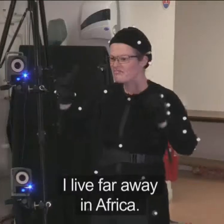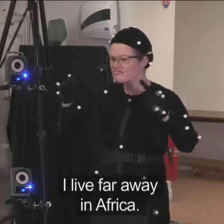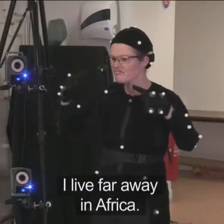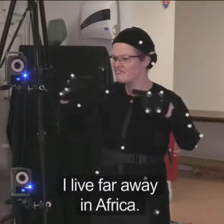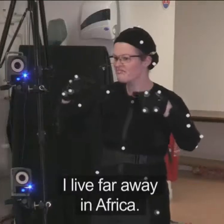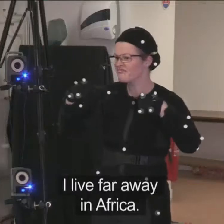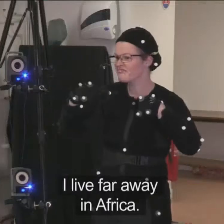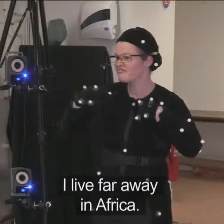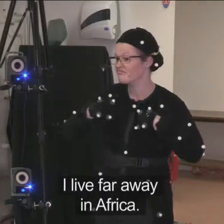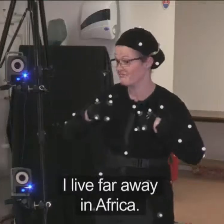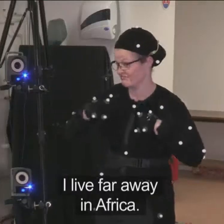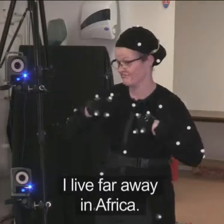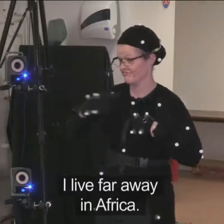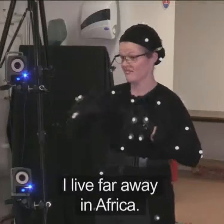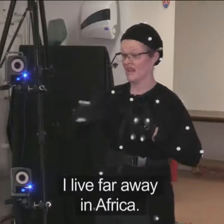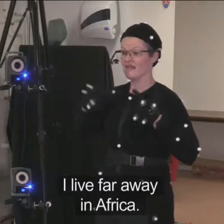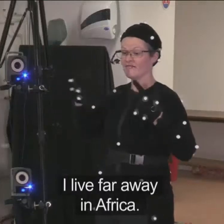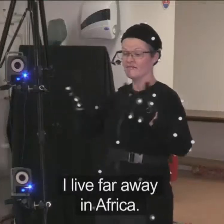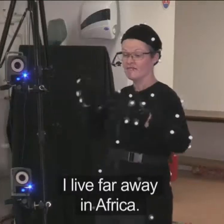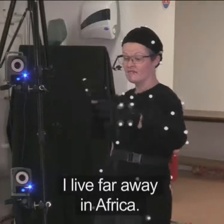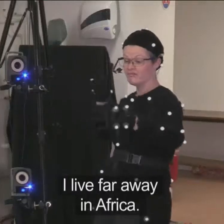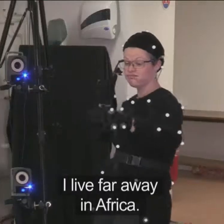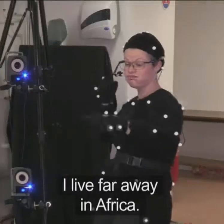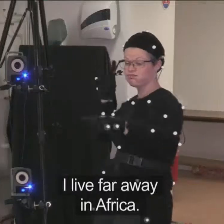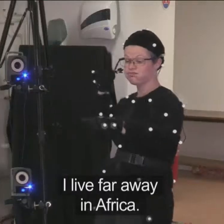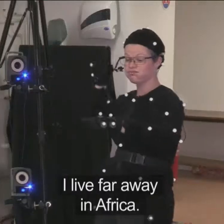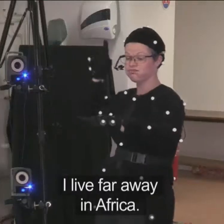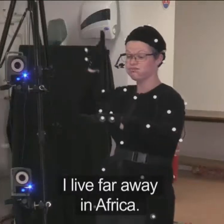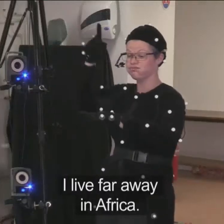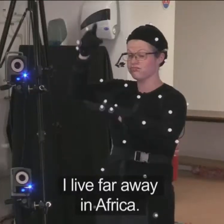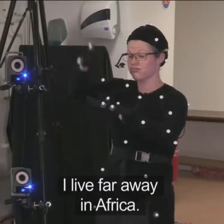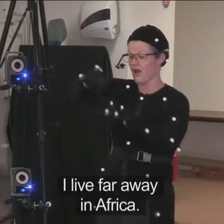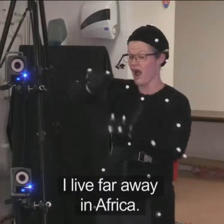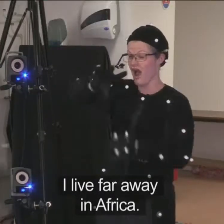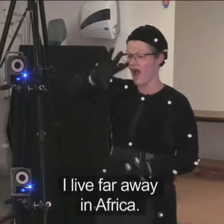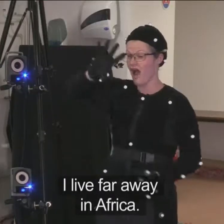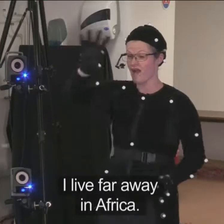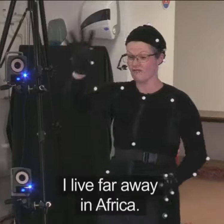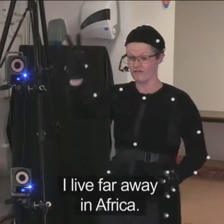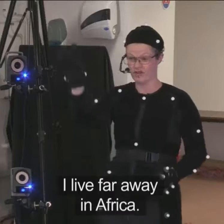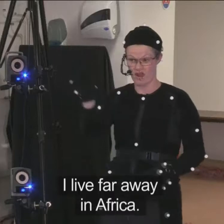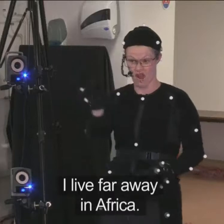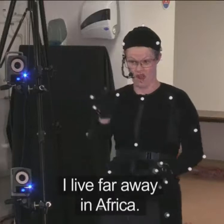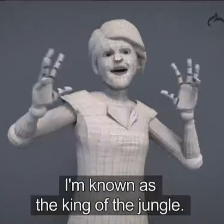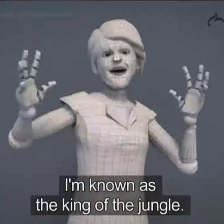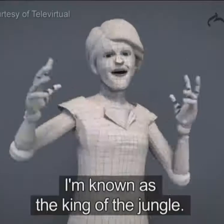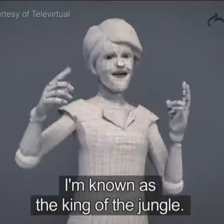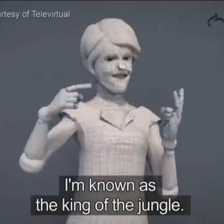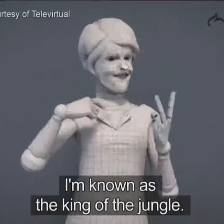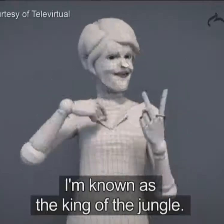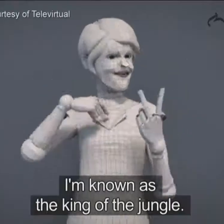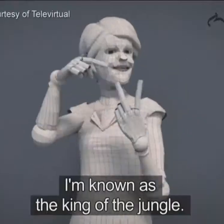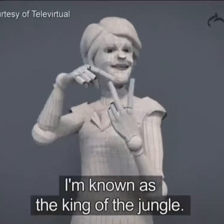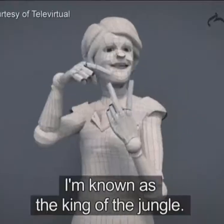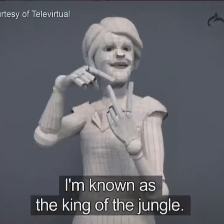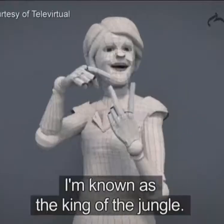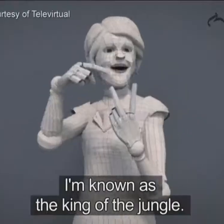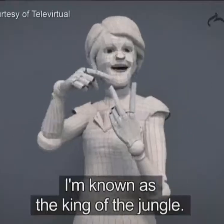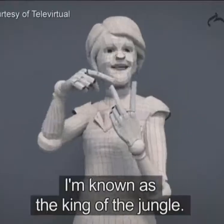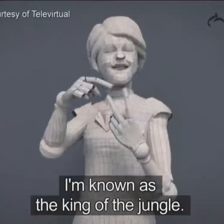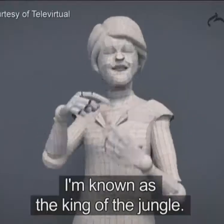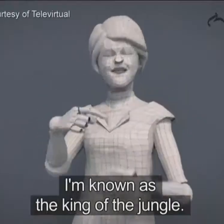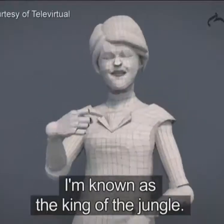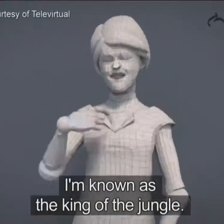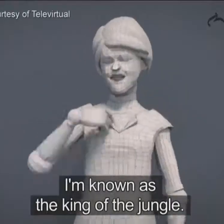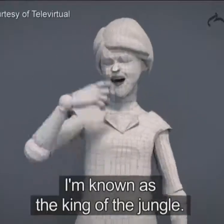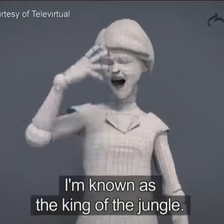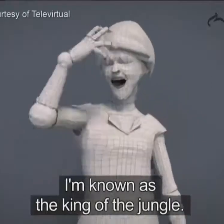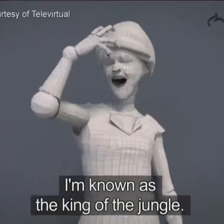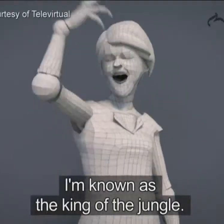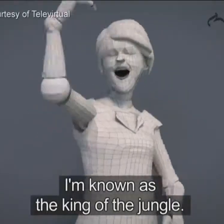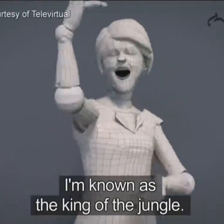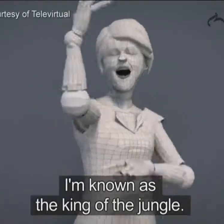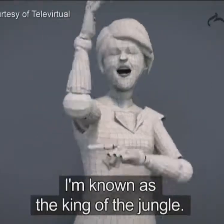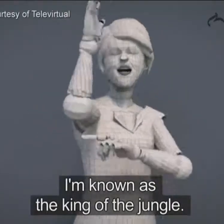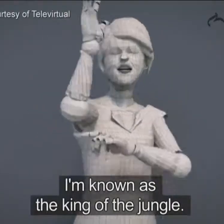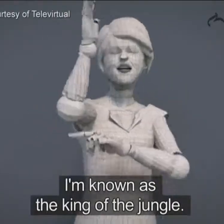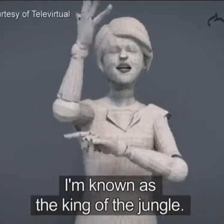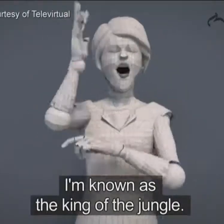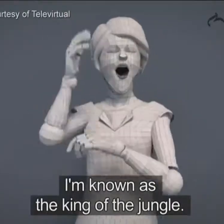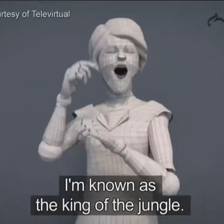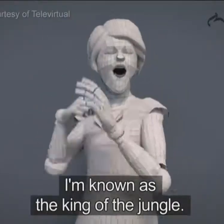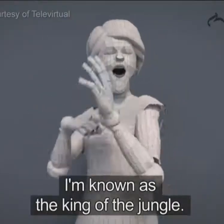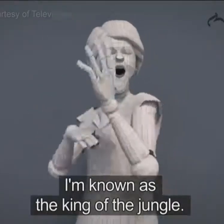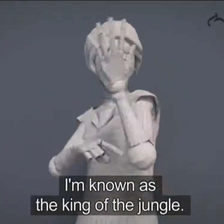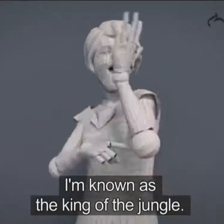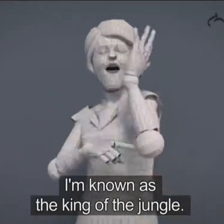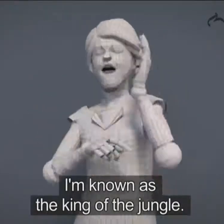I live far away in Africa. I am known as the